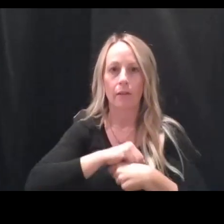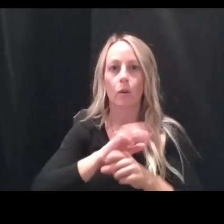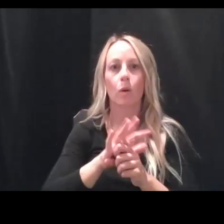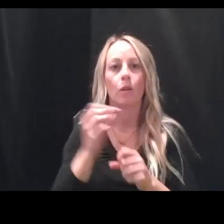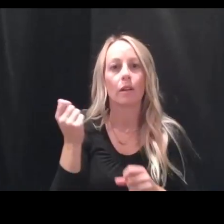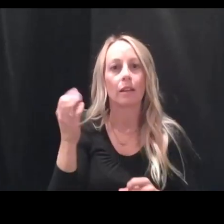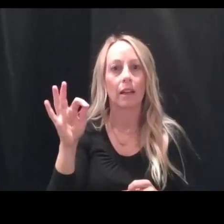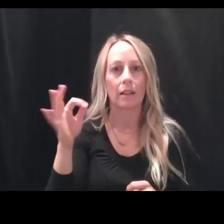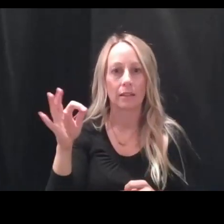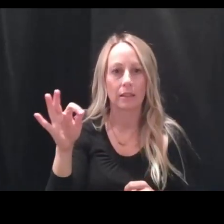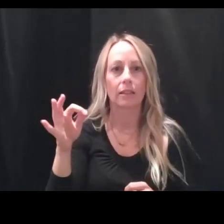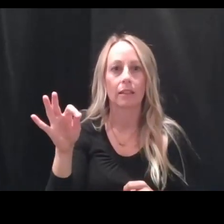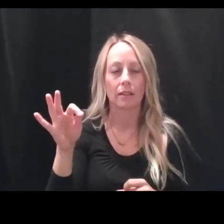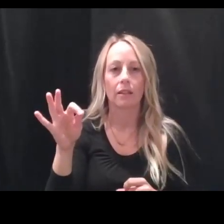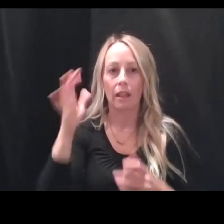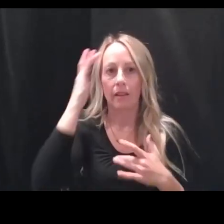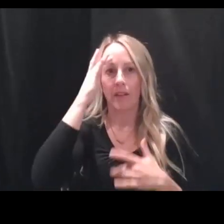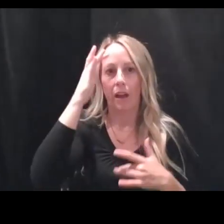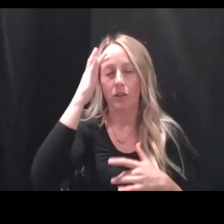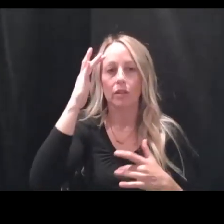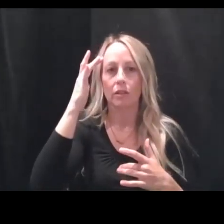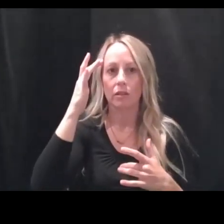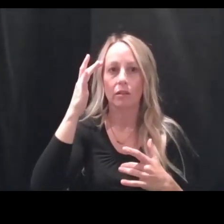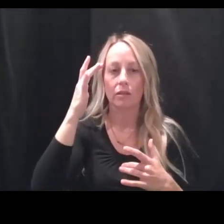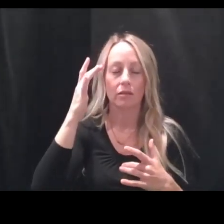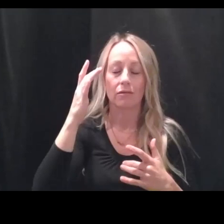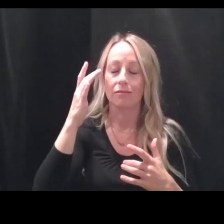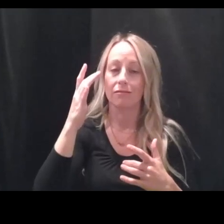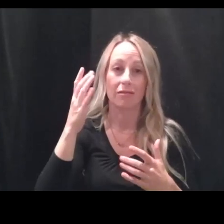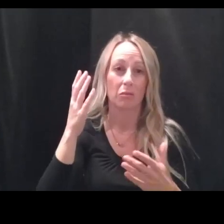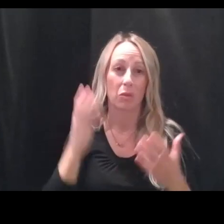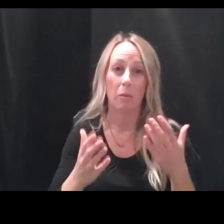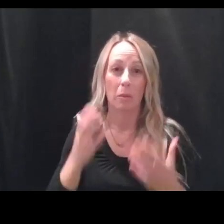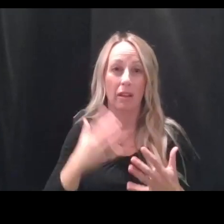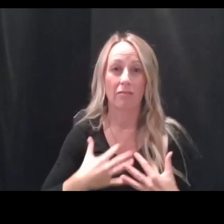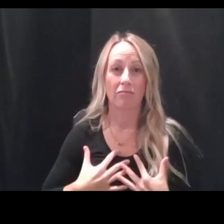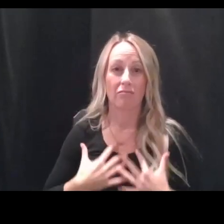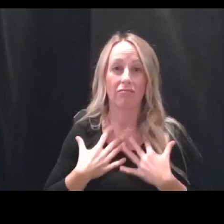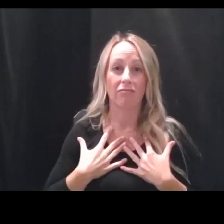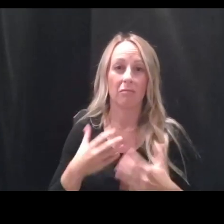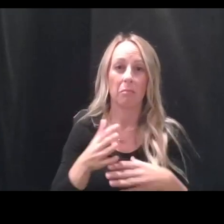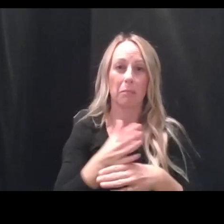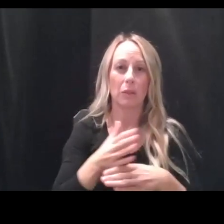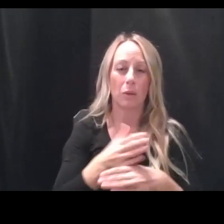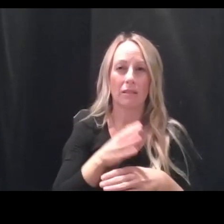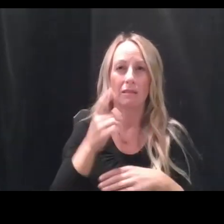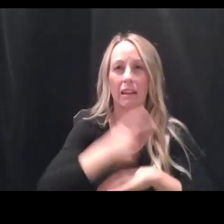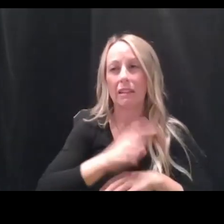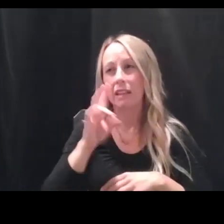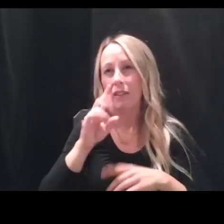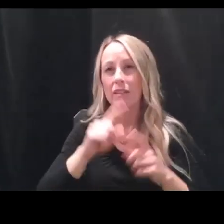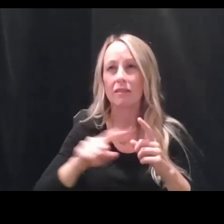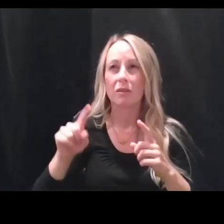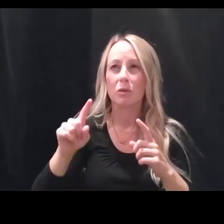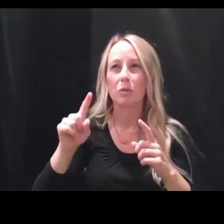in fact, the virus has gone from their upper airway probably between day seven and day nine or 10.